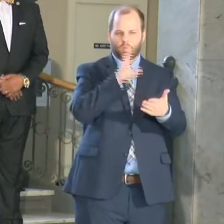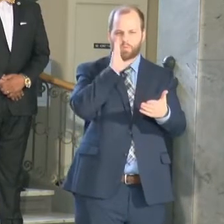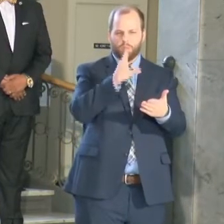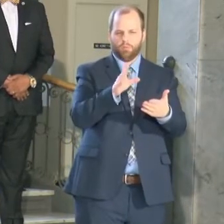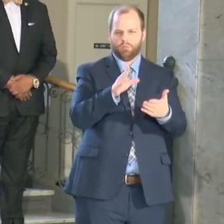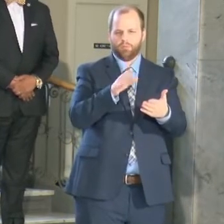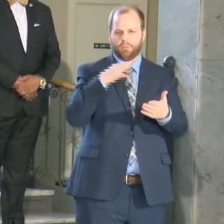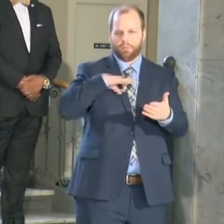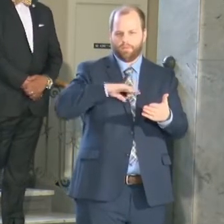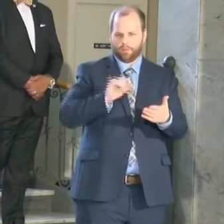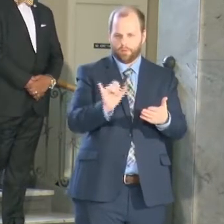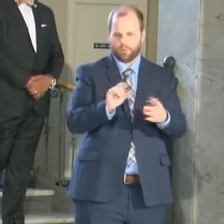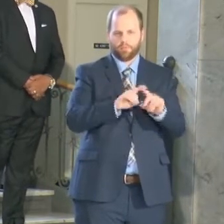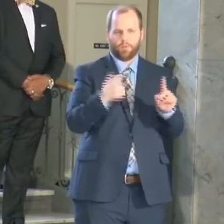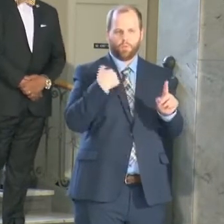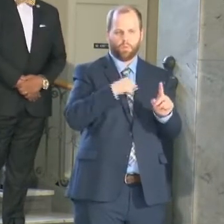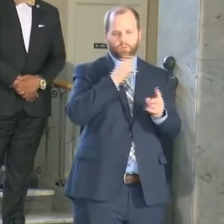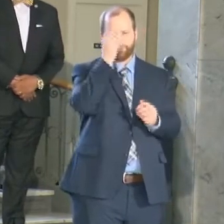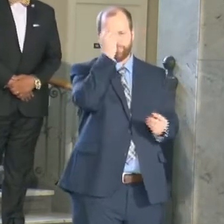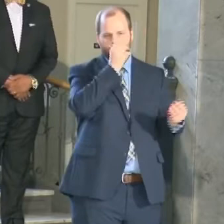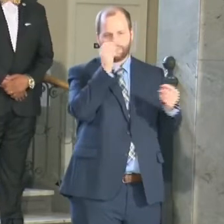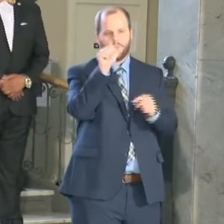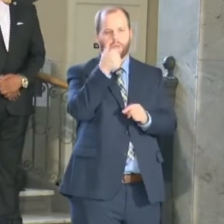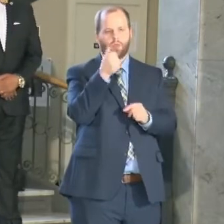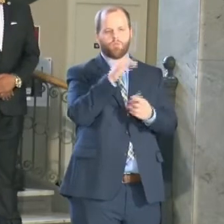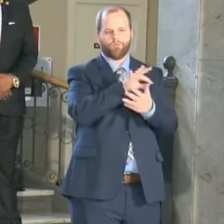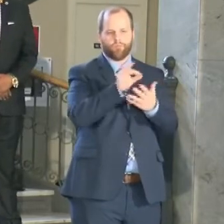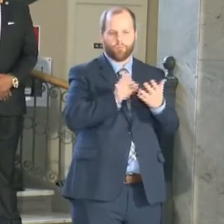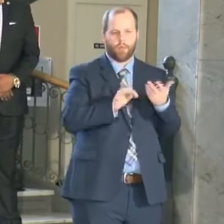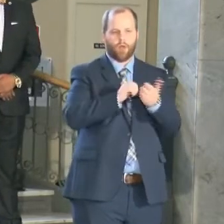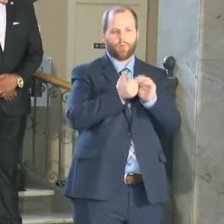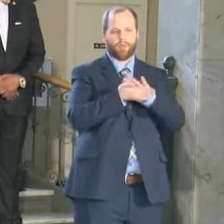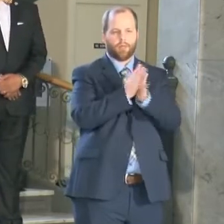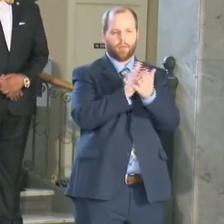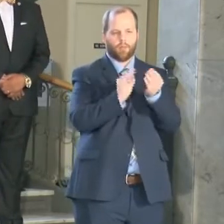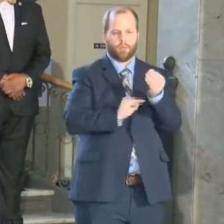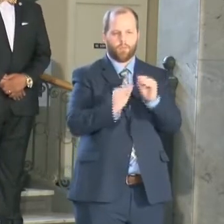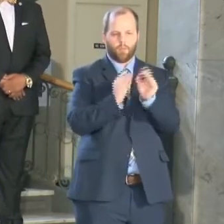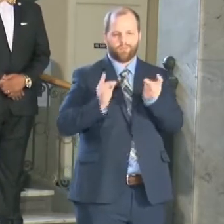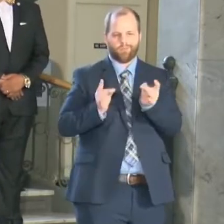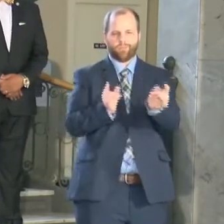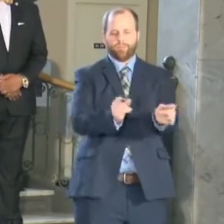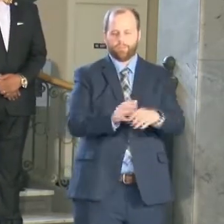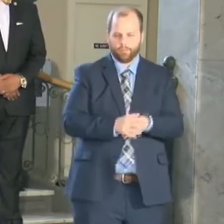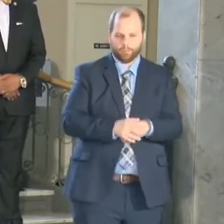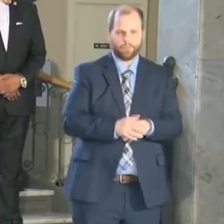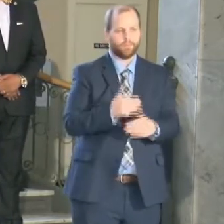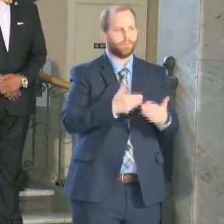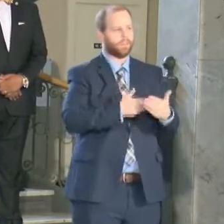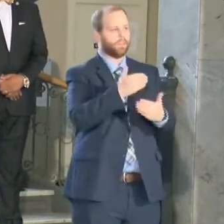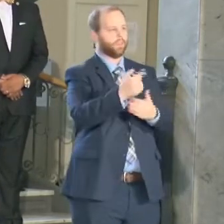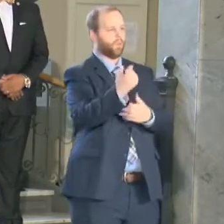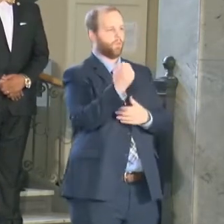ways to be more proficient and efficient and and how we do our job next question